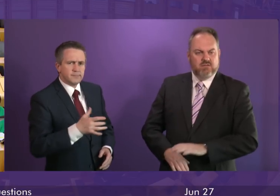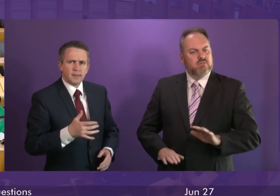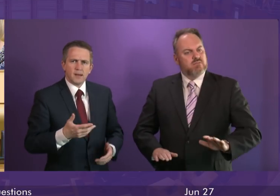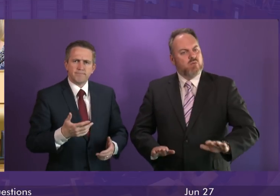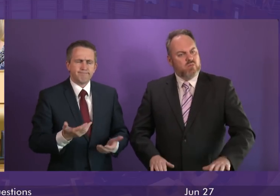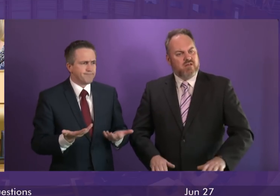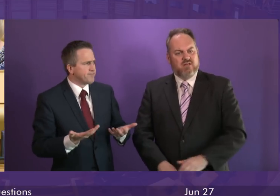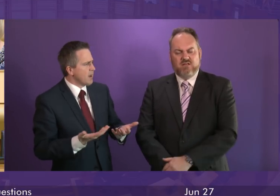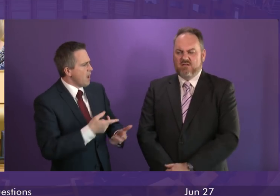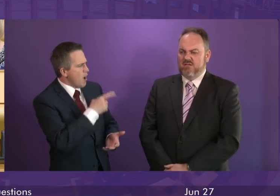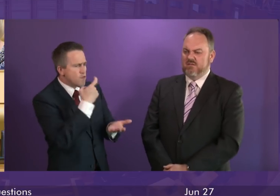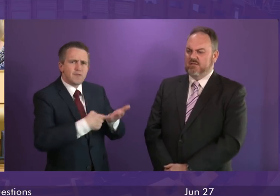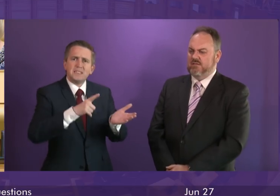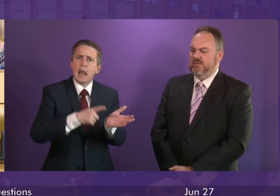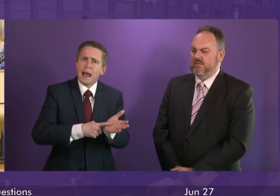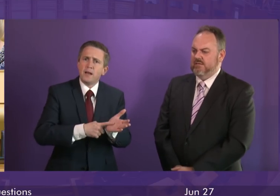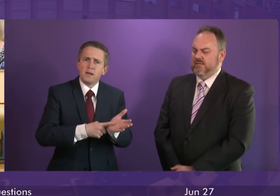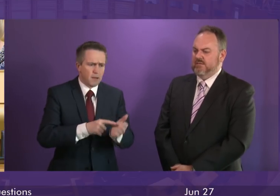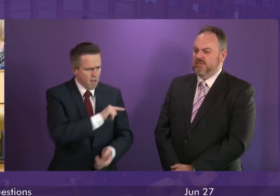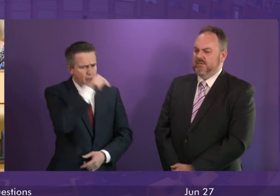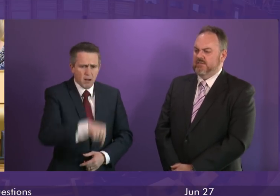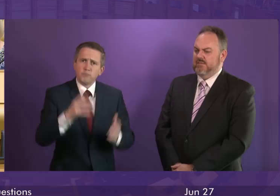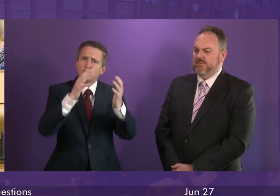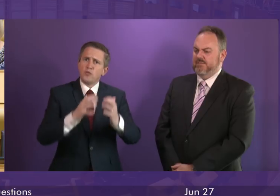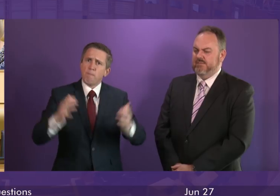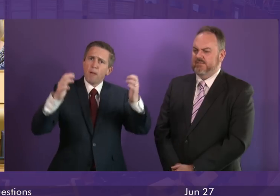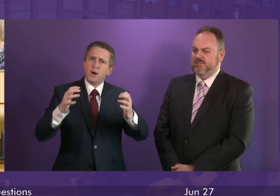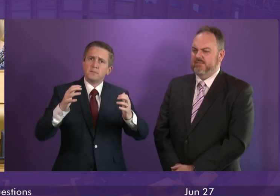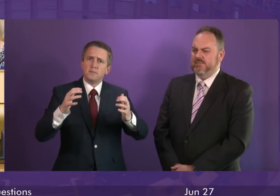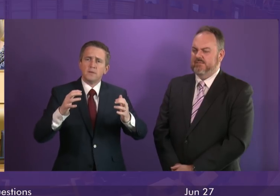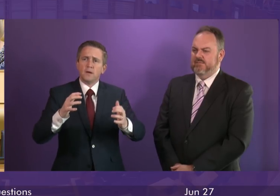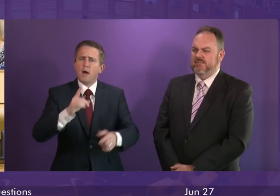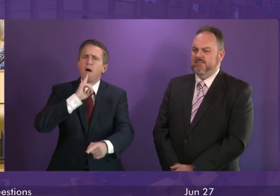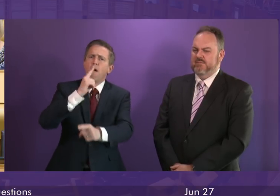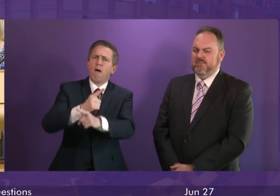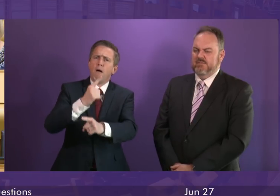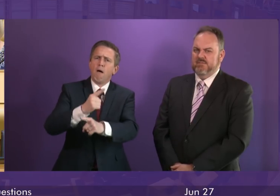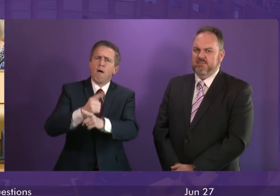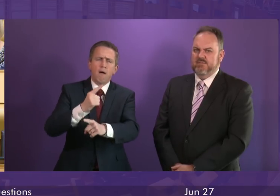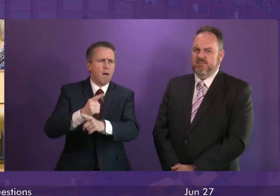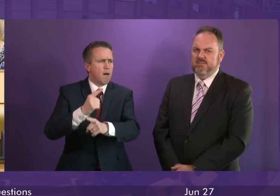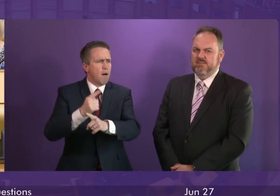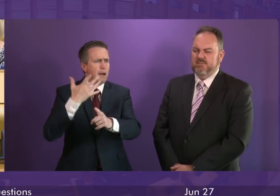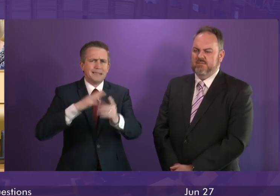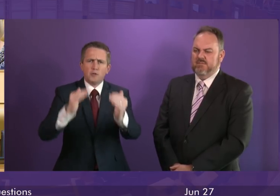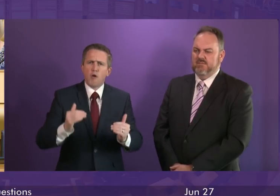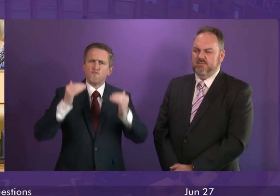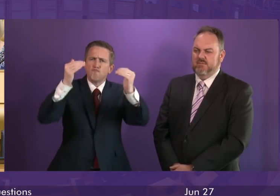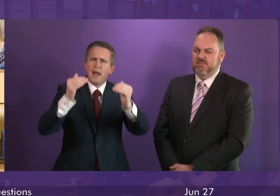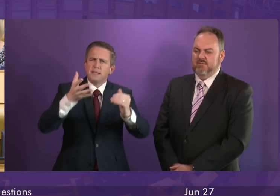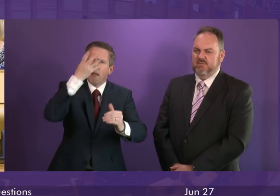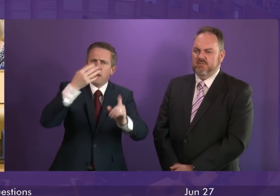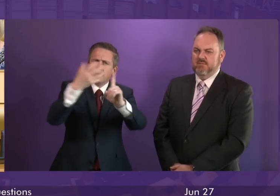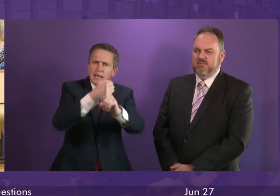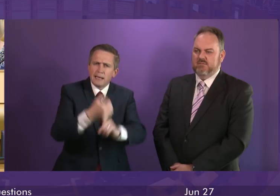has Richard Leonard come to this chamber and said that the single biggest thing we've got to do to raise attainment and close